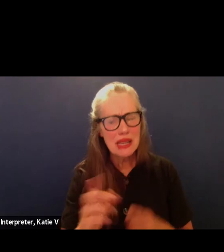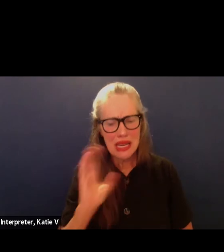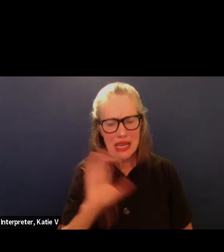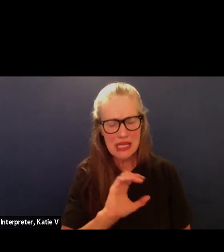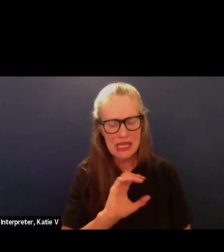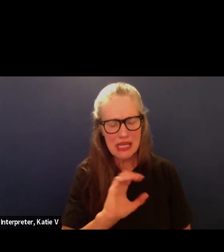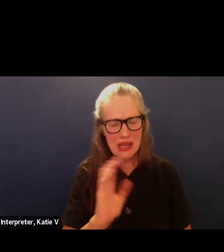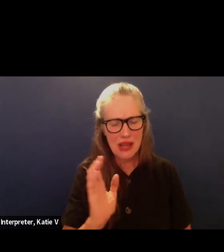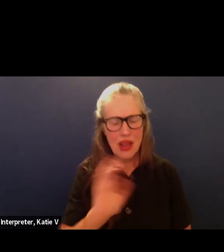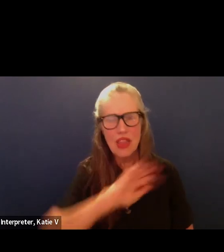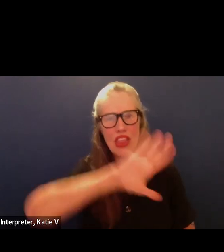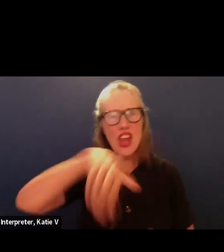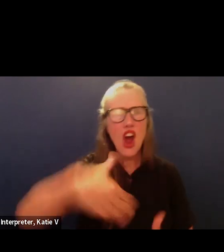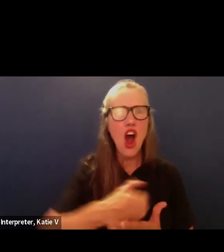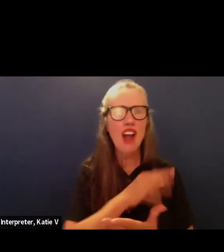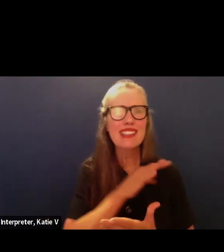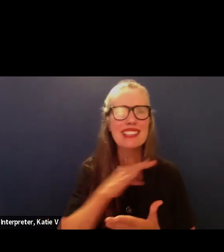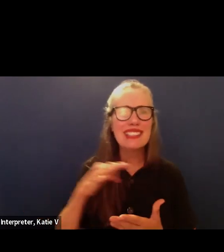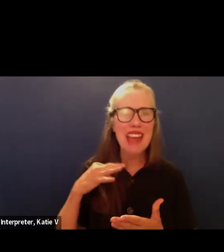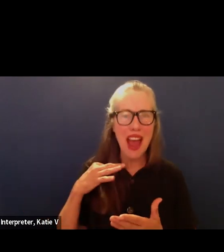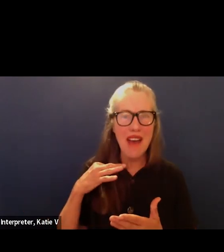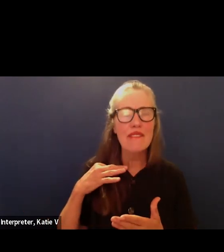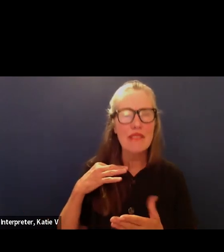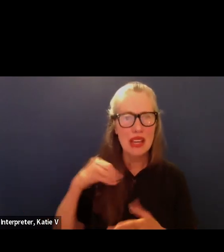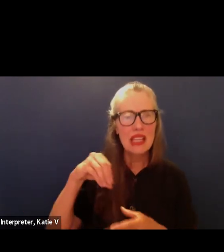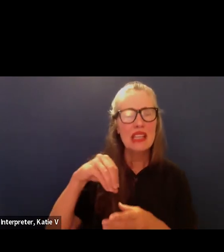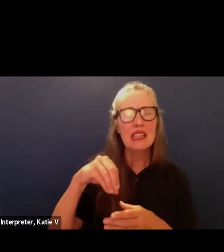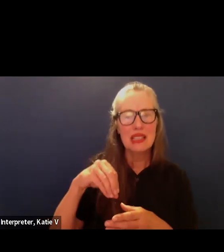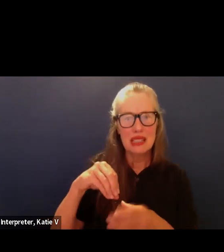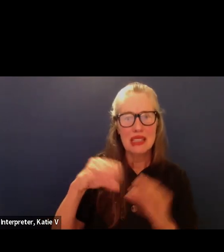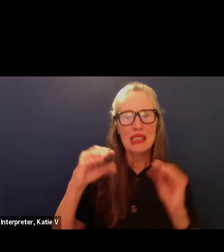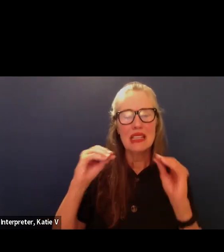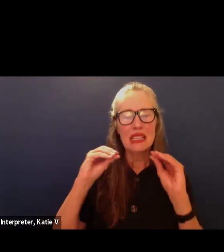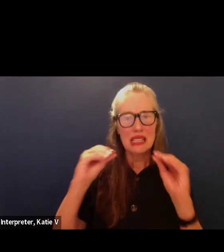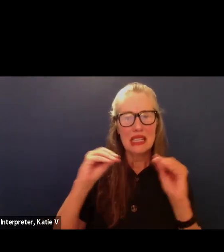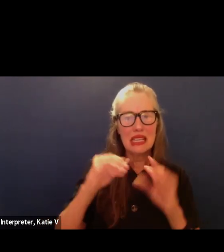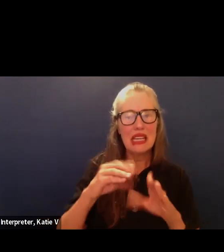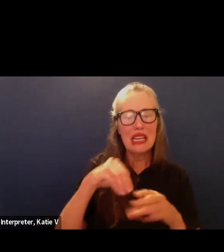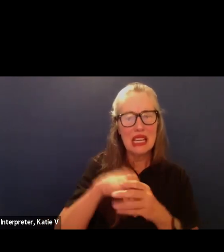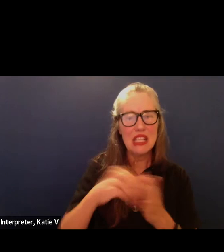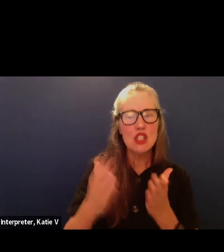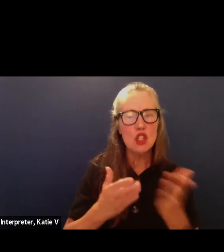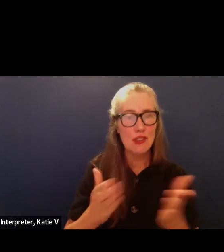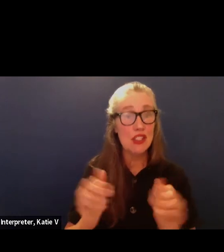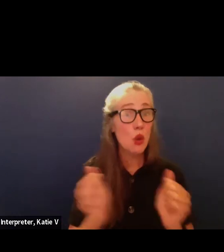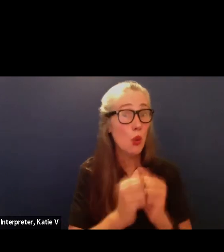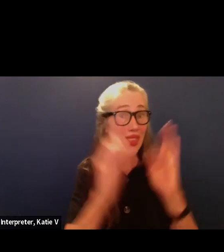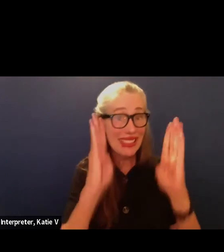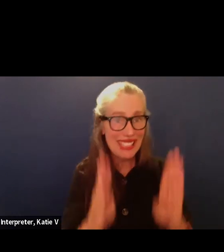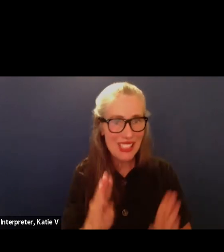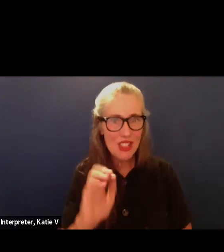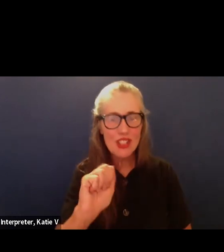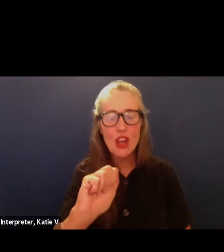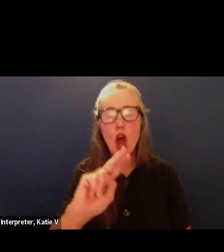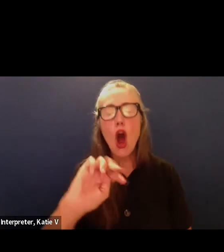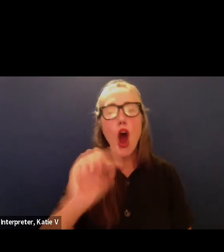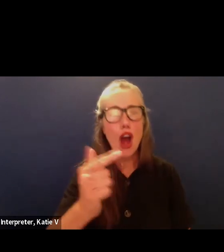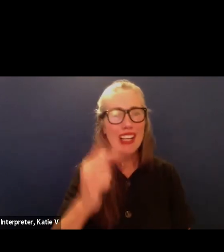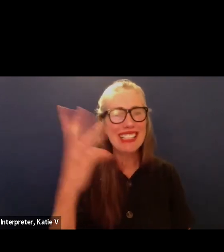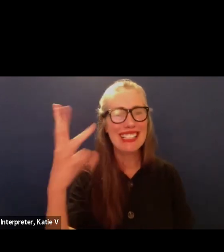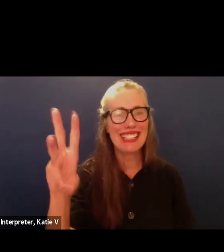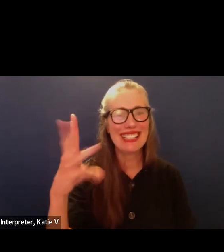service? What date is that? The all staff with teachers is August 16th. August 16th. Oh, thank you.